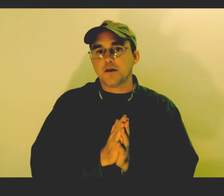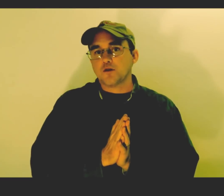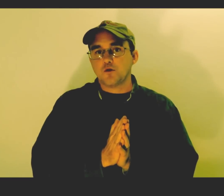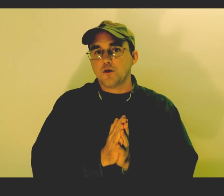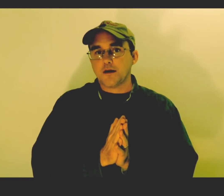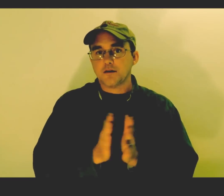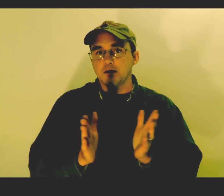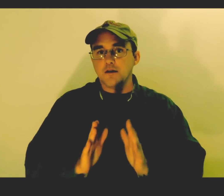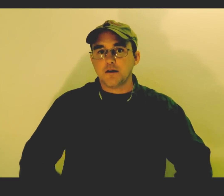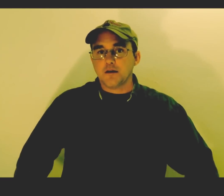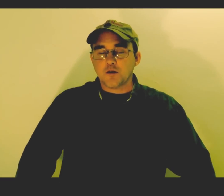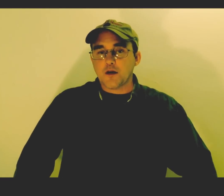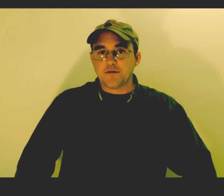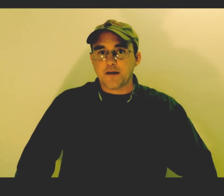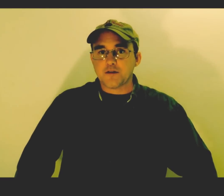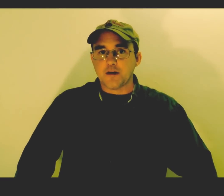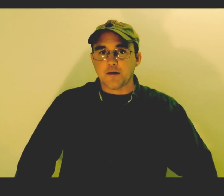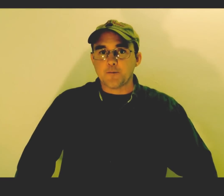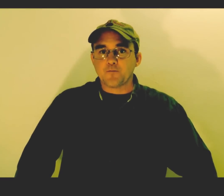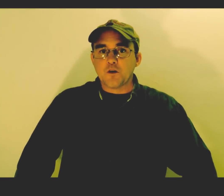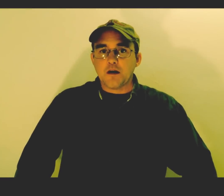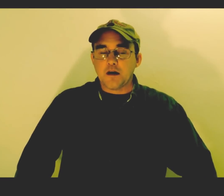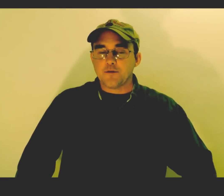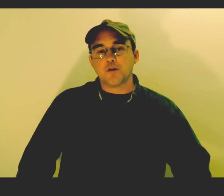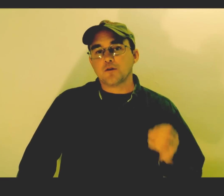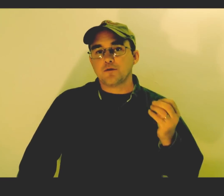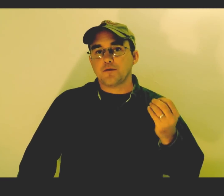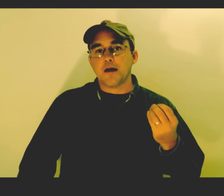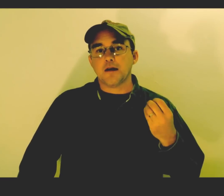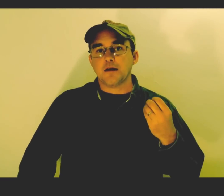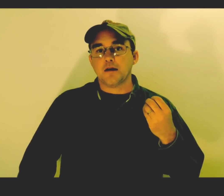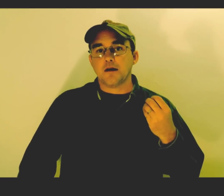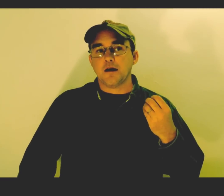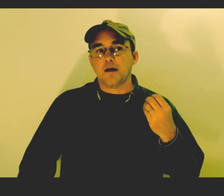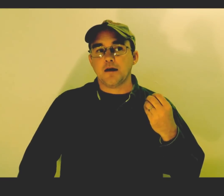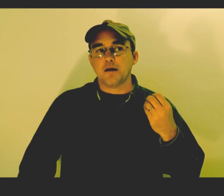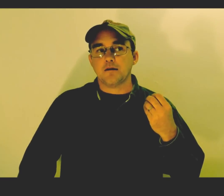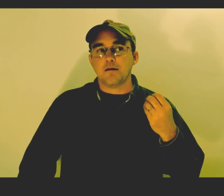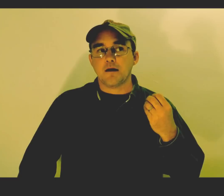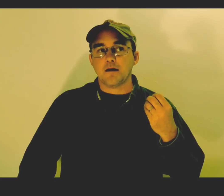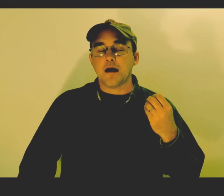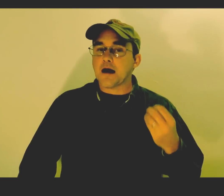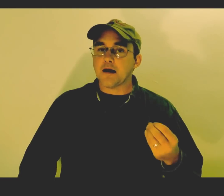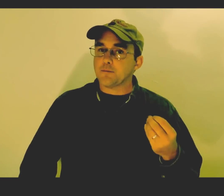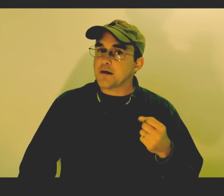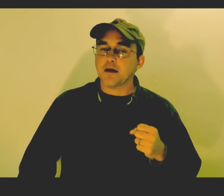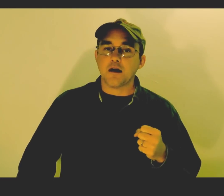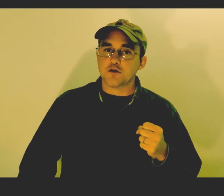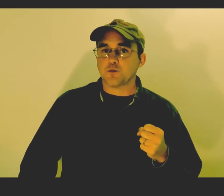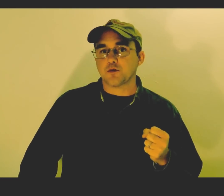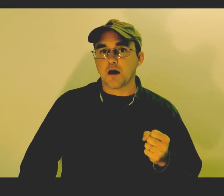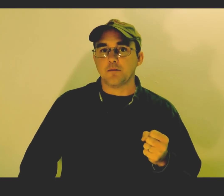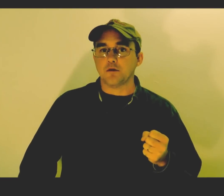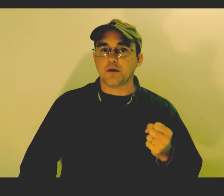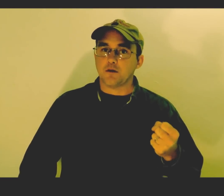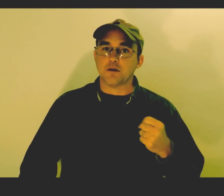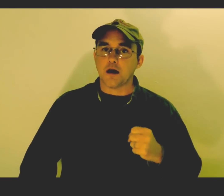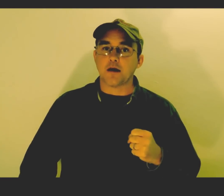quick, quick fix here. If you're fighting a high pH problem, I know a lot of